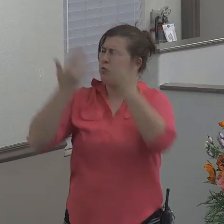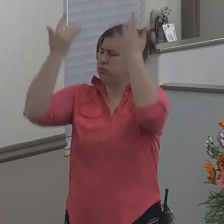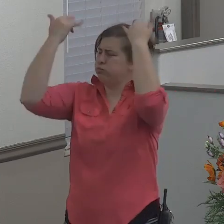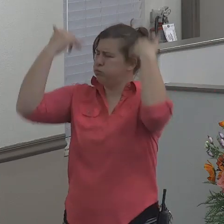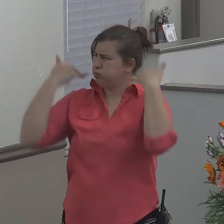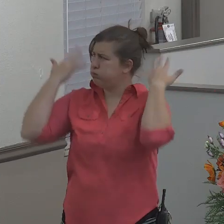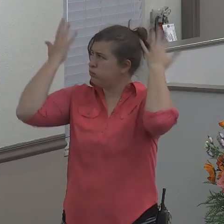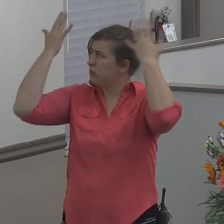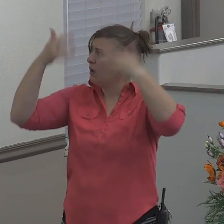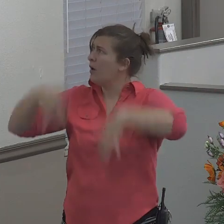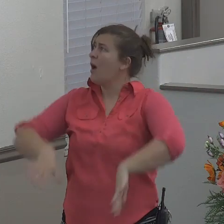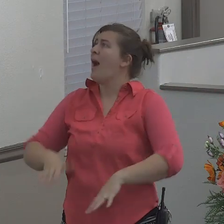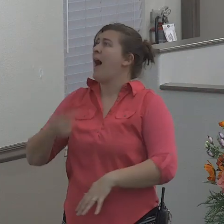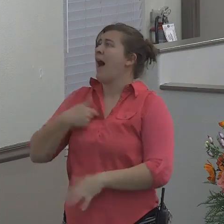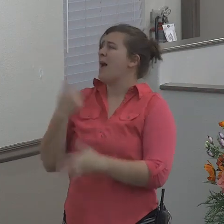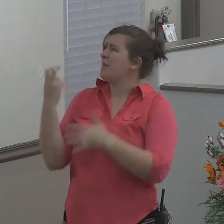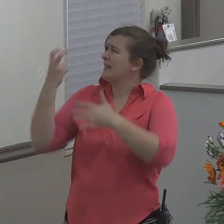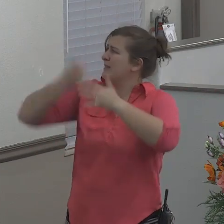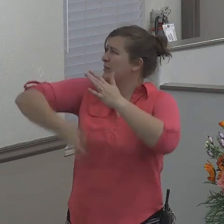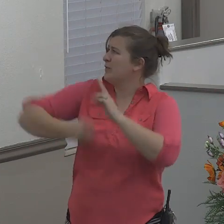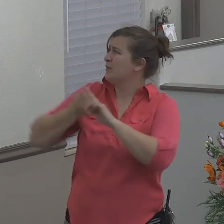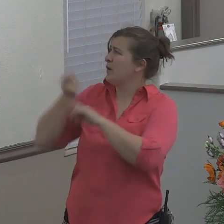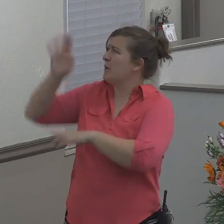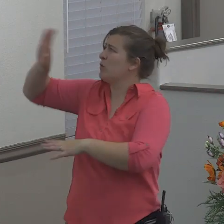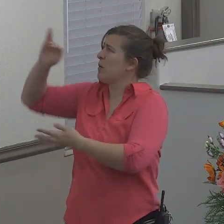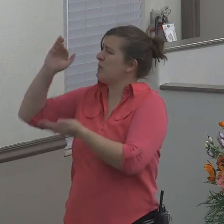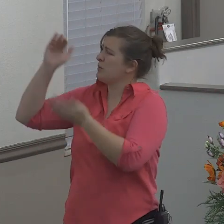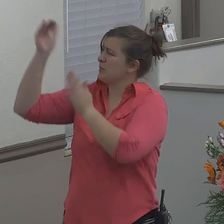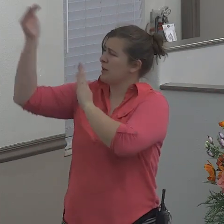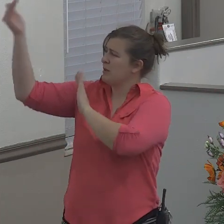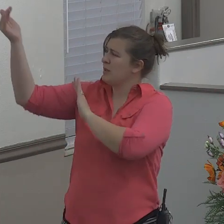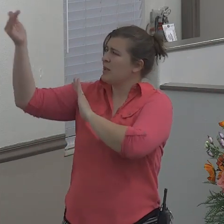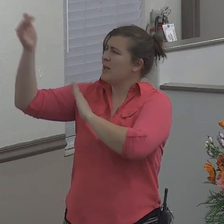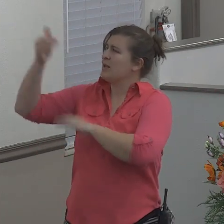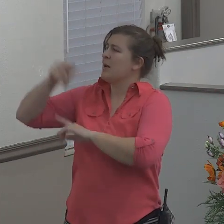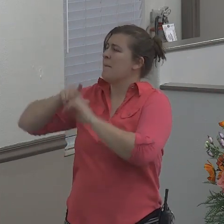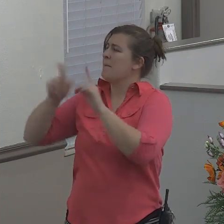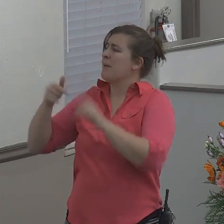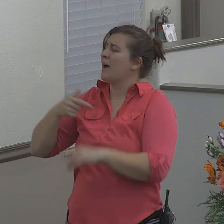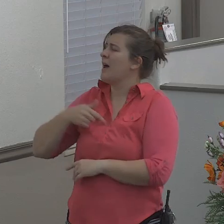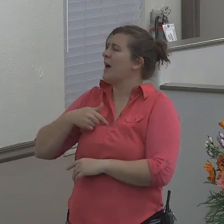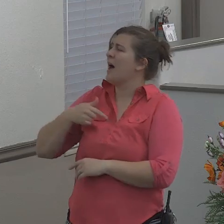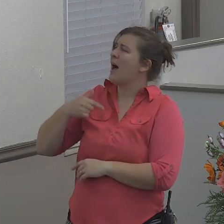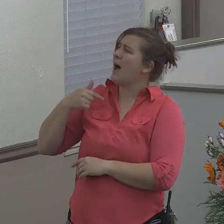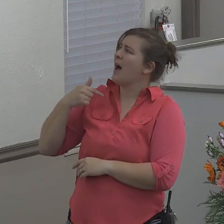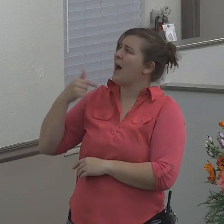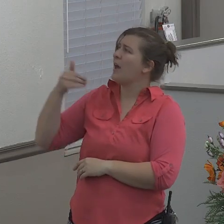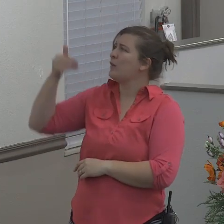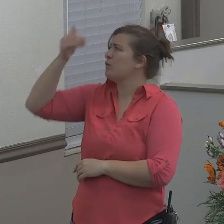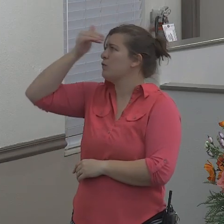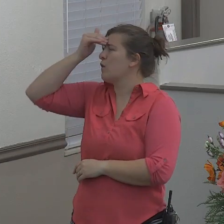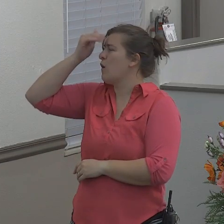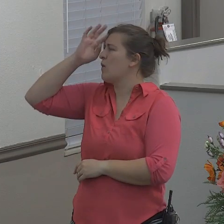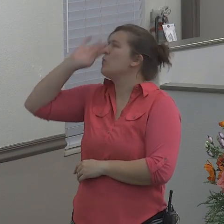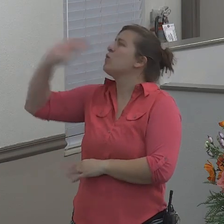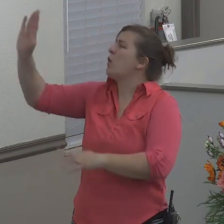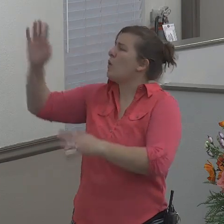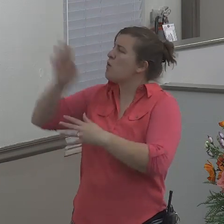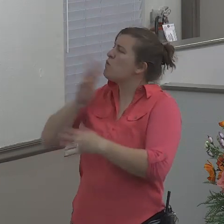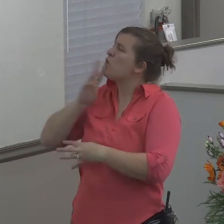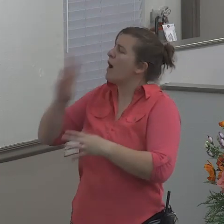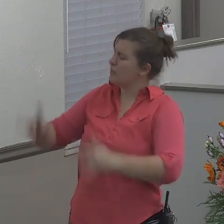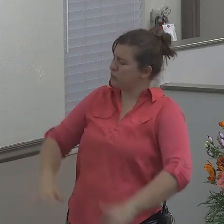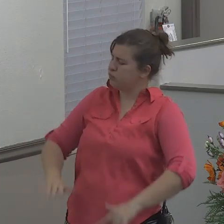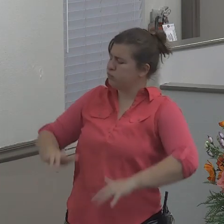sight, yet I will look again towards the holy temple. The waters compassed me about even to the soul. The depths closed me